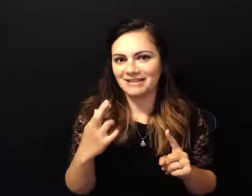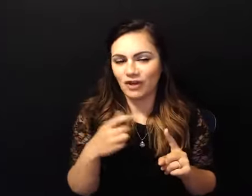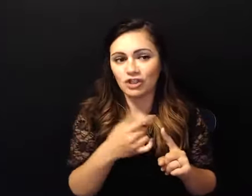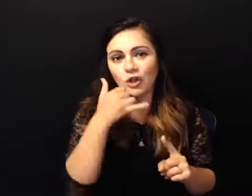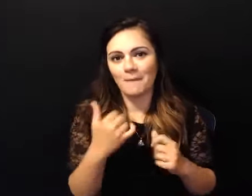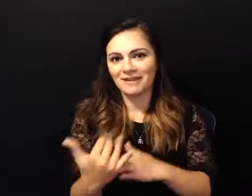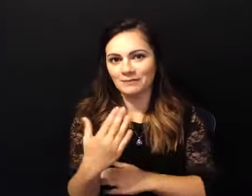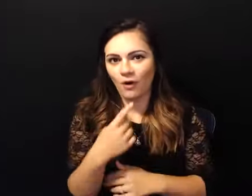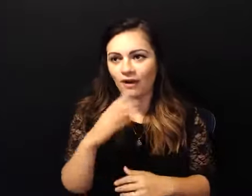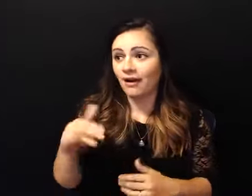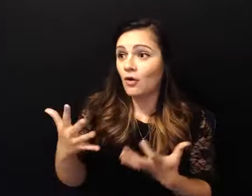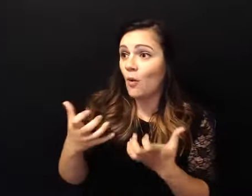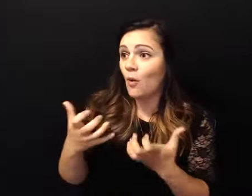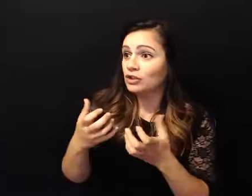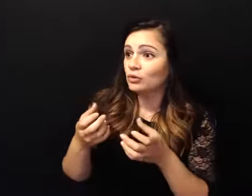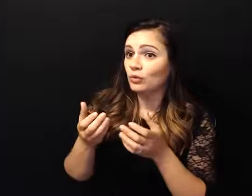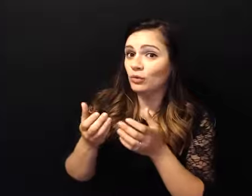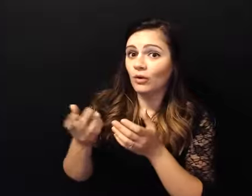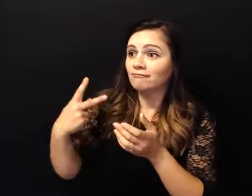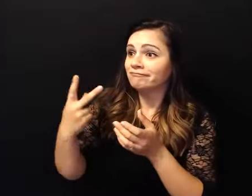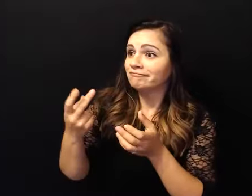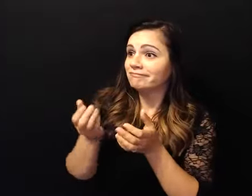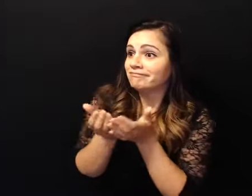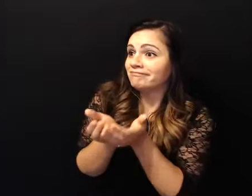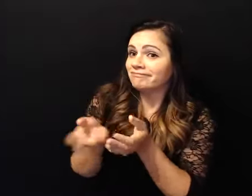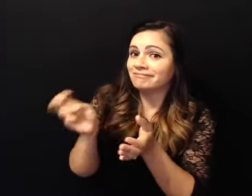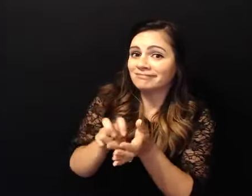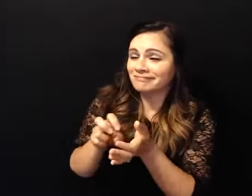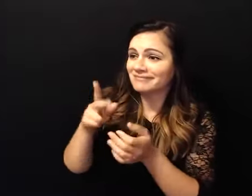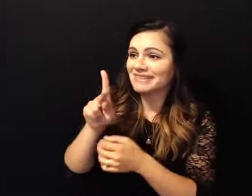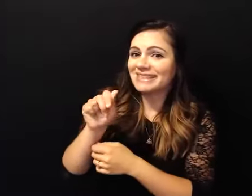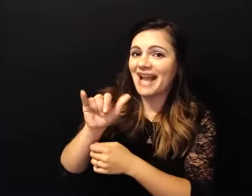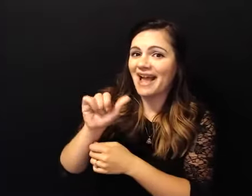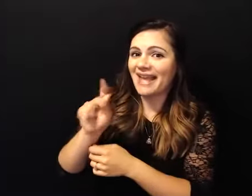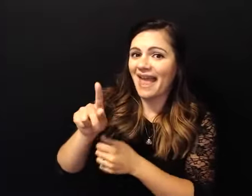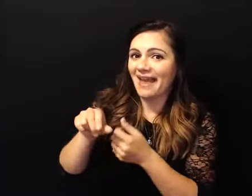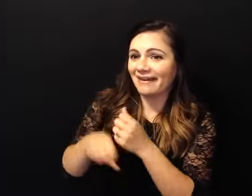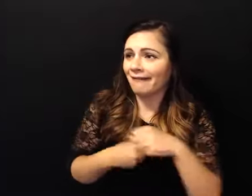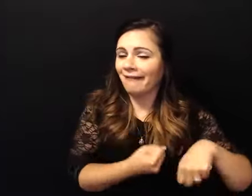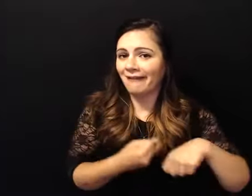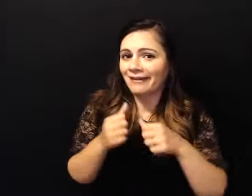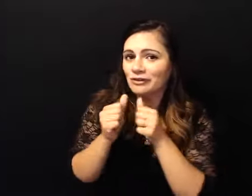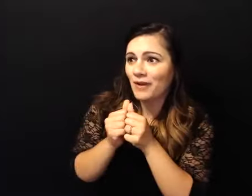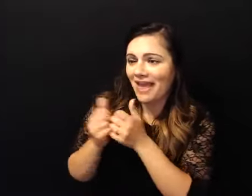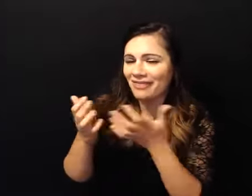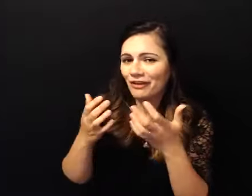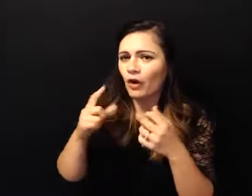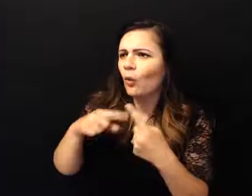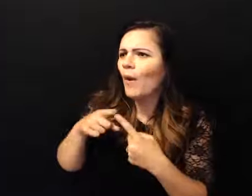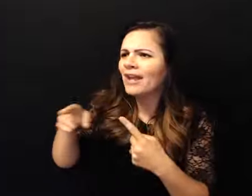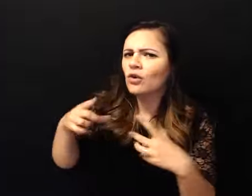you know when did you not work so we can go hang out together you know and what a gift that is she's adulting all by herself she bought a car